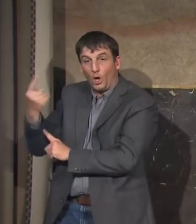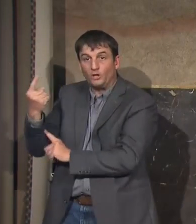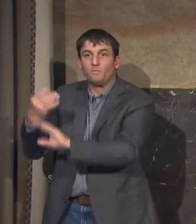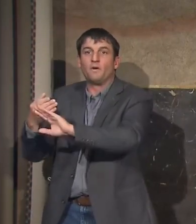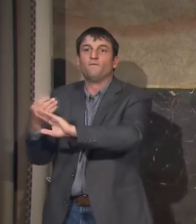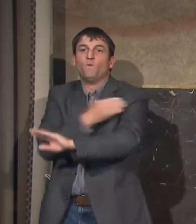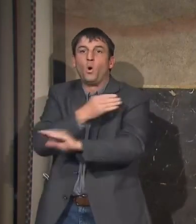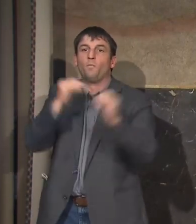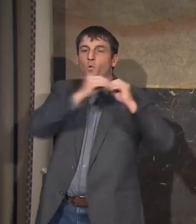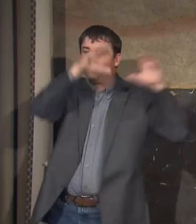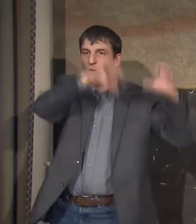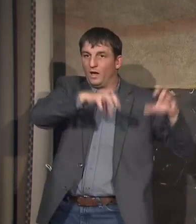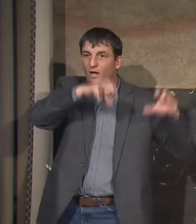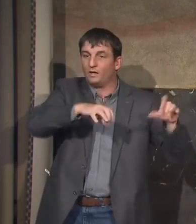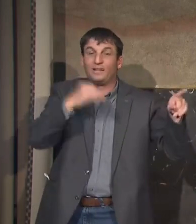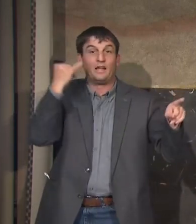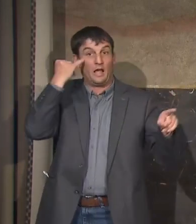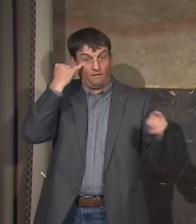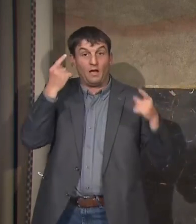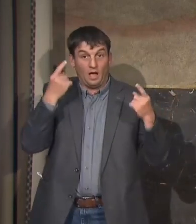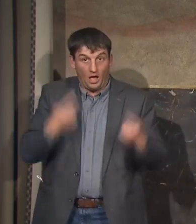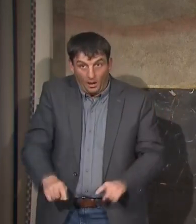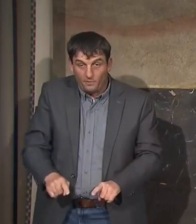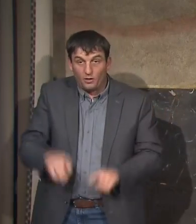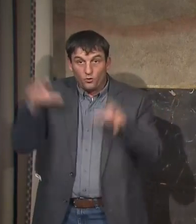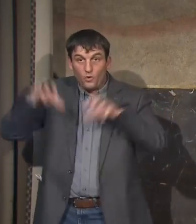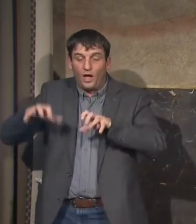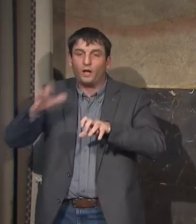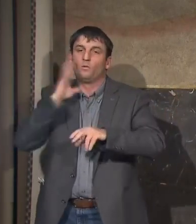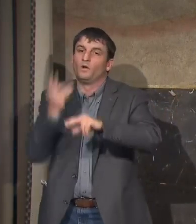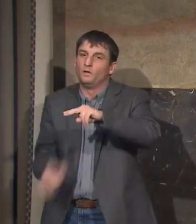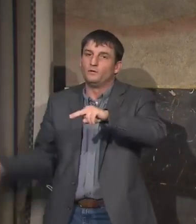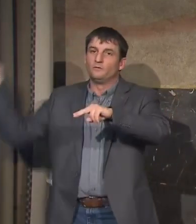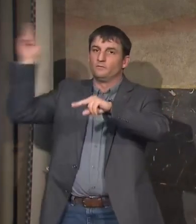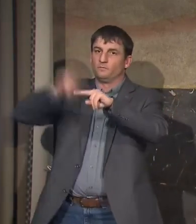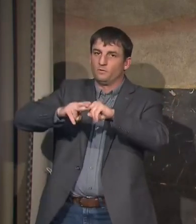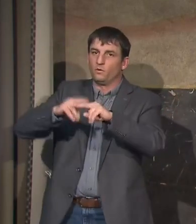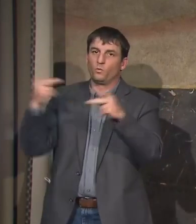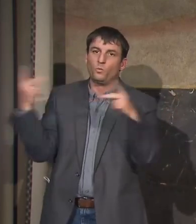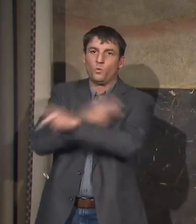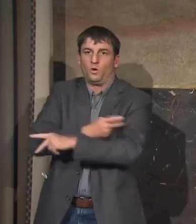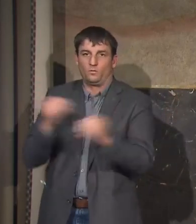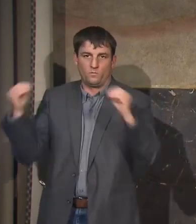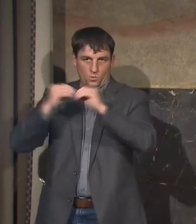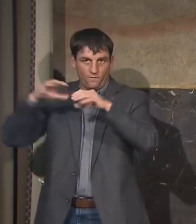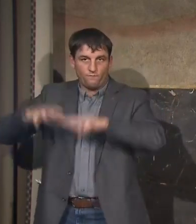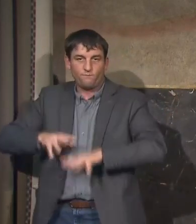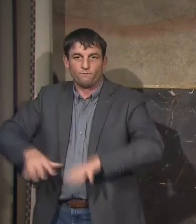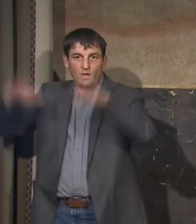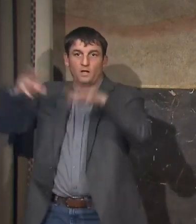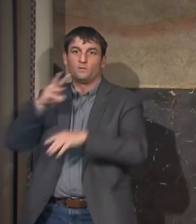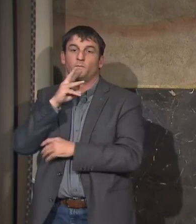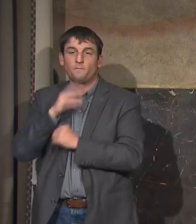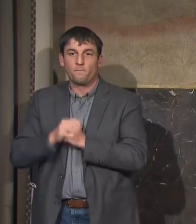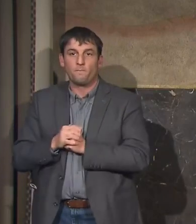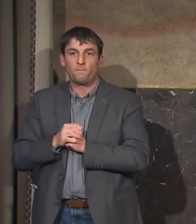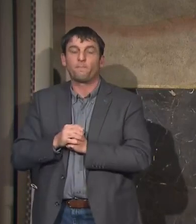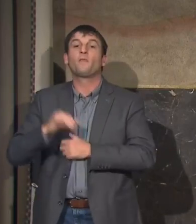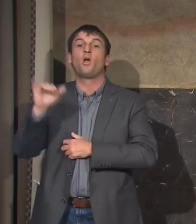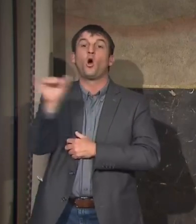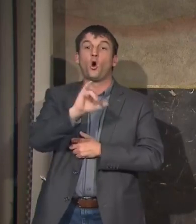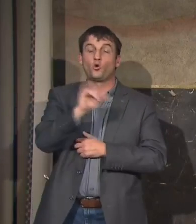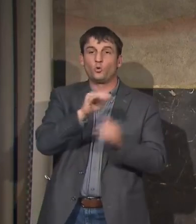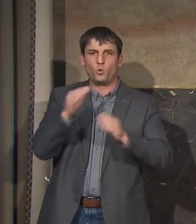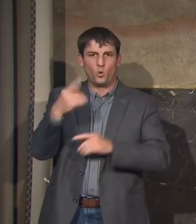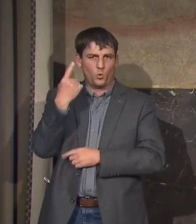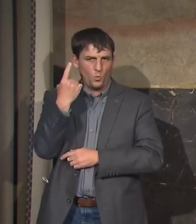too soon in significant amounts obviously that's going to exacerbate the flooding problem there. We also had one, I